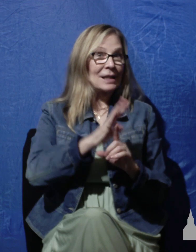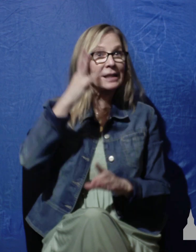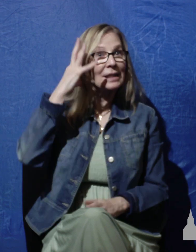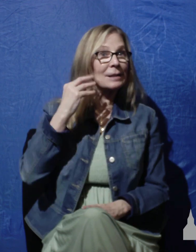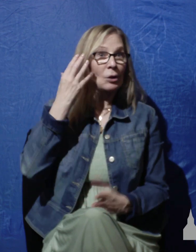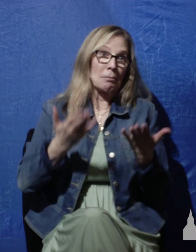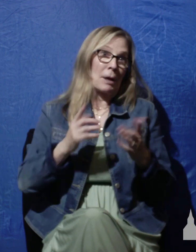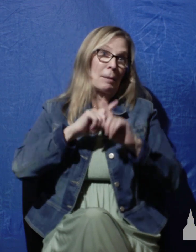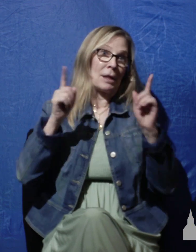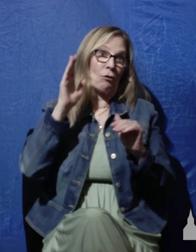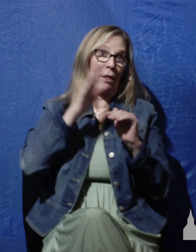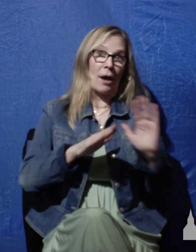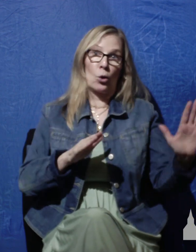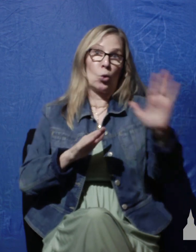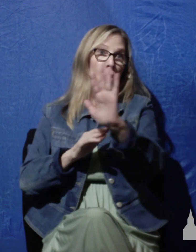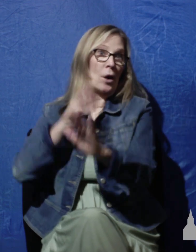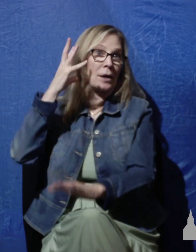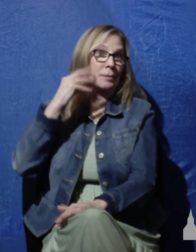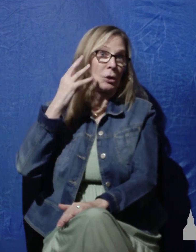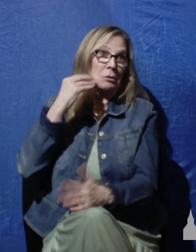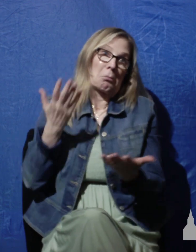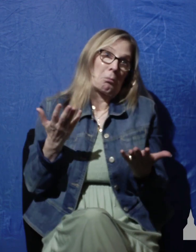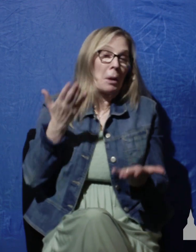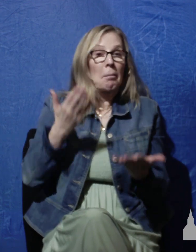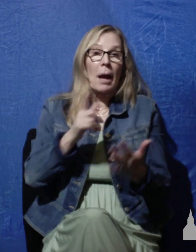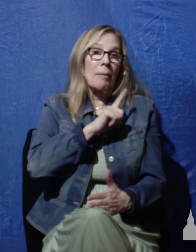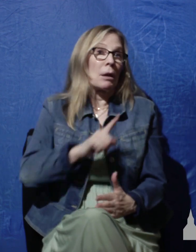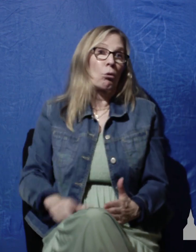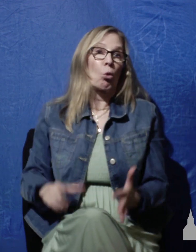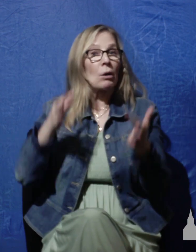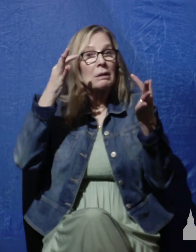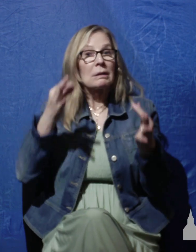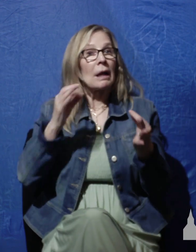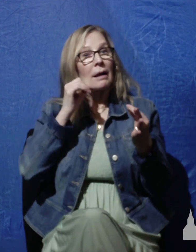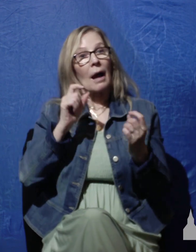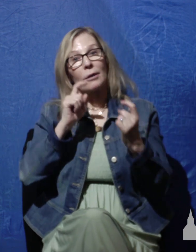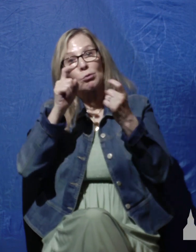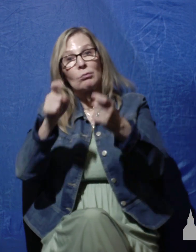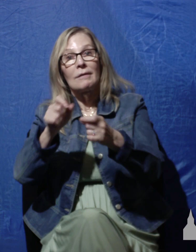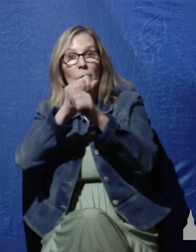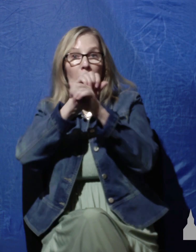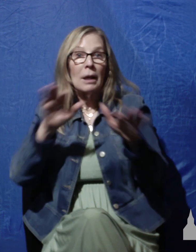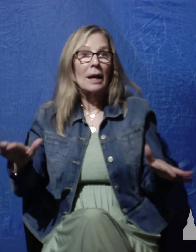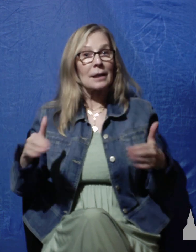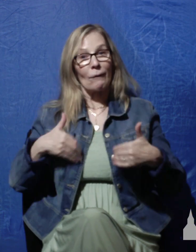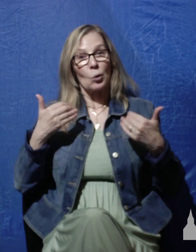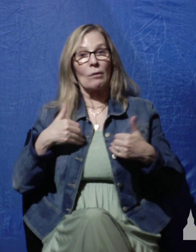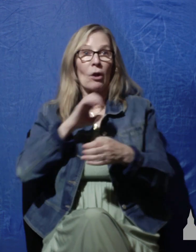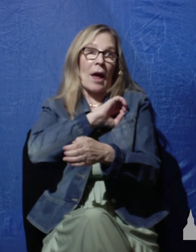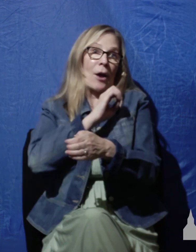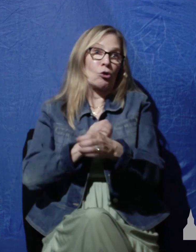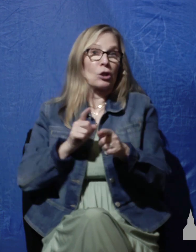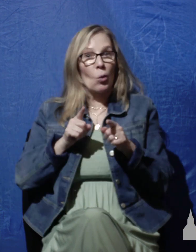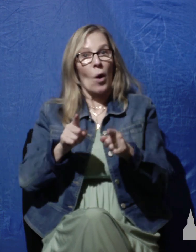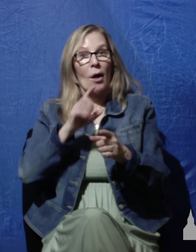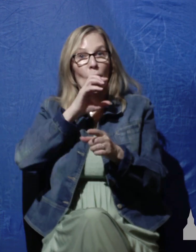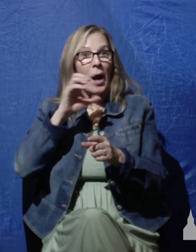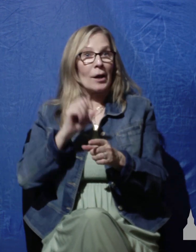the Lord may not have blessed you with youthful energy as you've aged however regardless of your physical